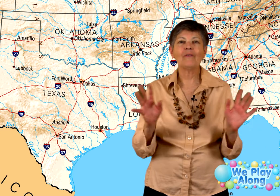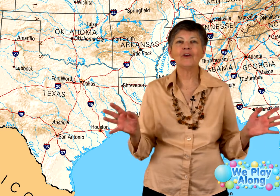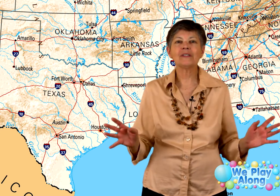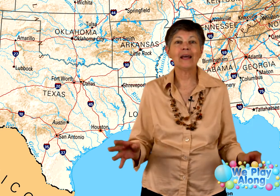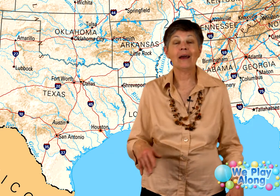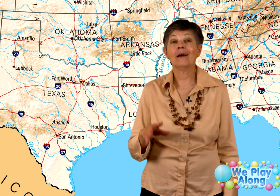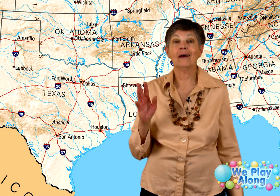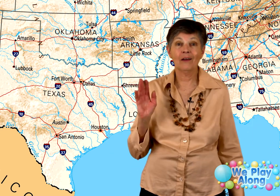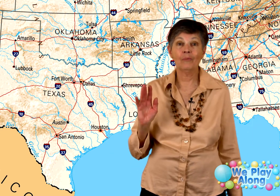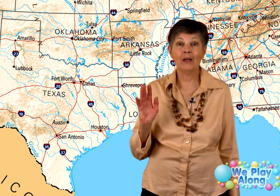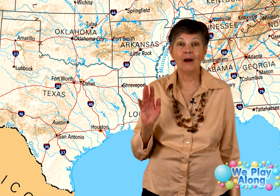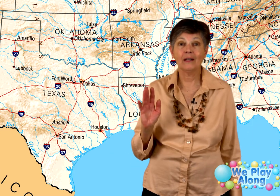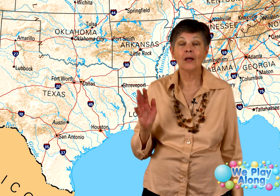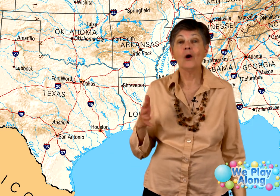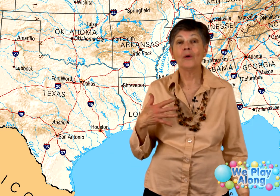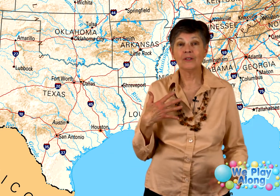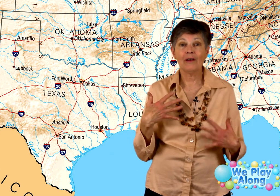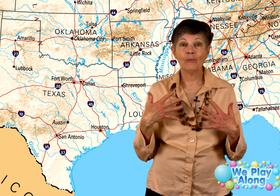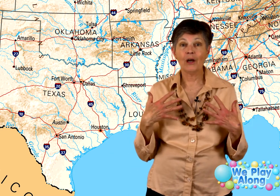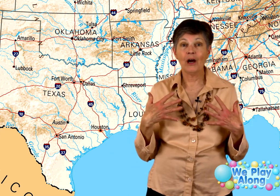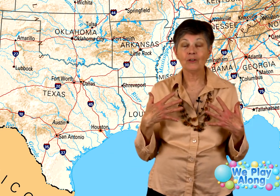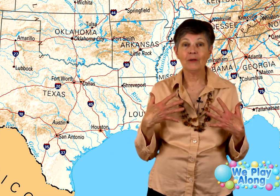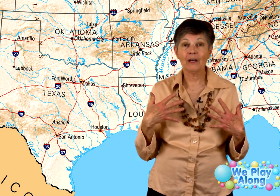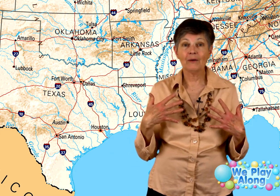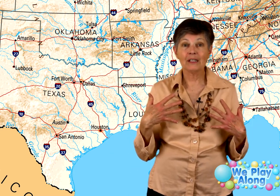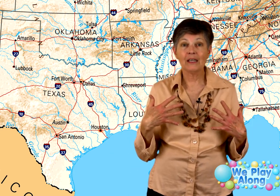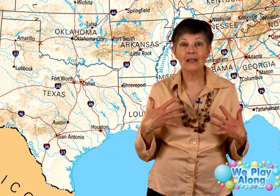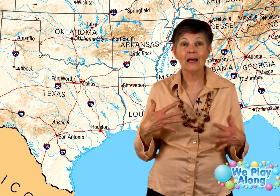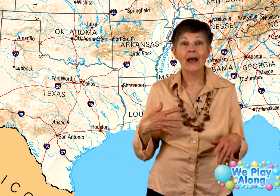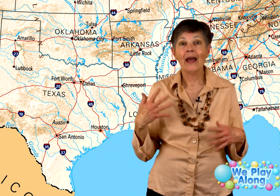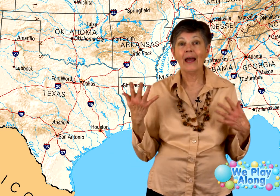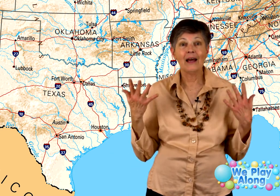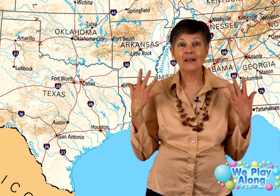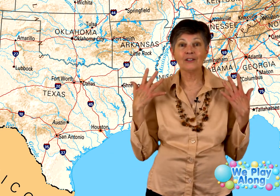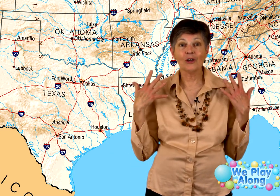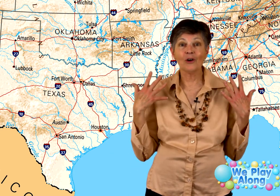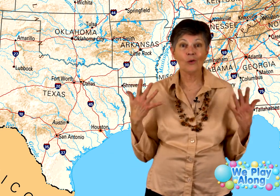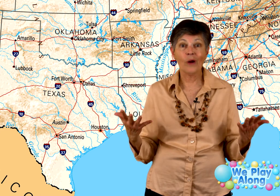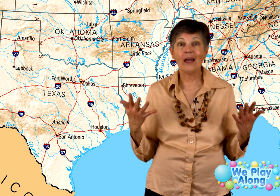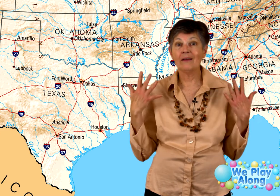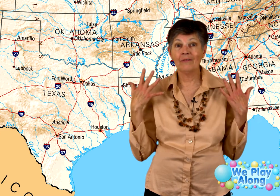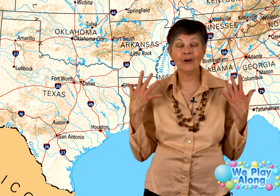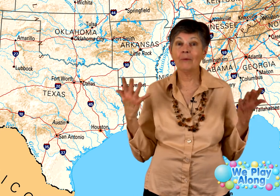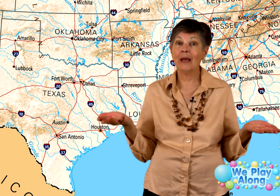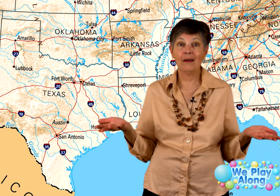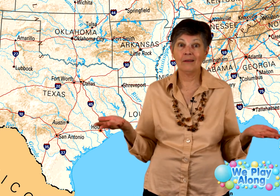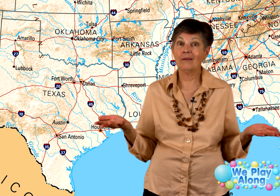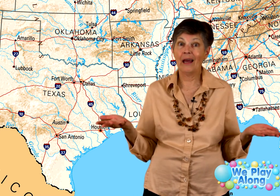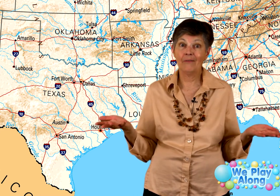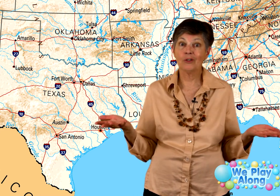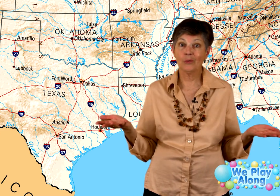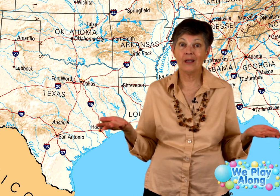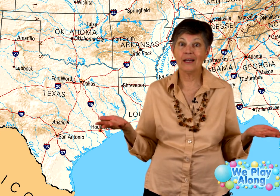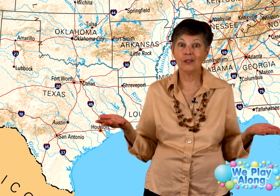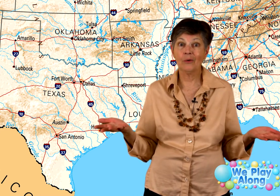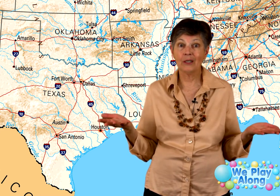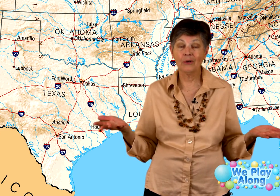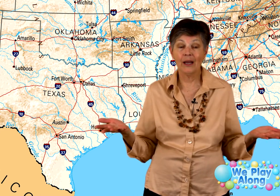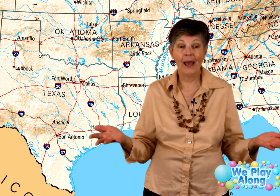you say it. I love pecans. We used to have a pecan tree when I was a kid. And it's a great, if you're gonna make a, have a tree, that's a great tree to